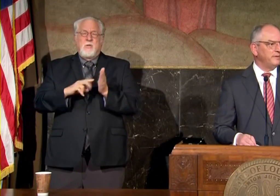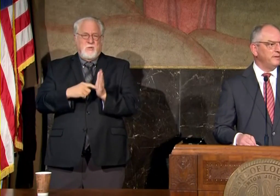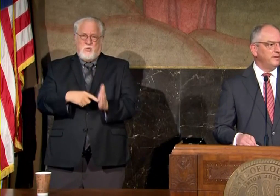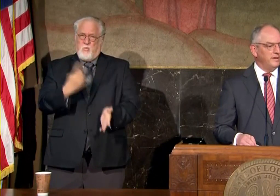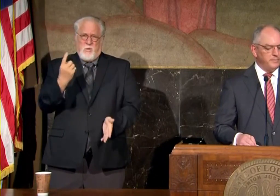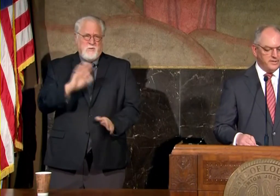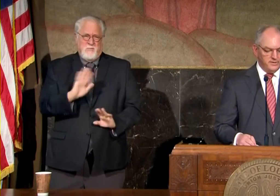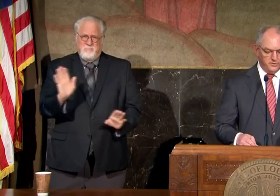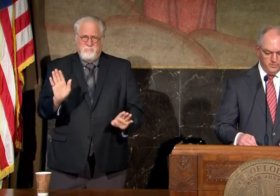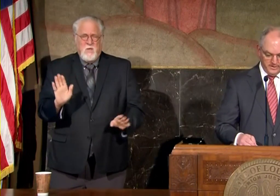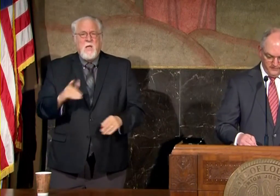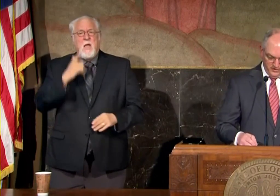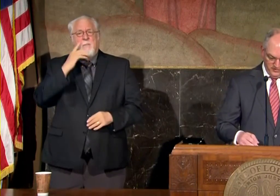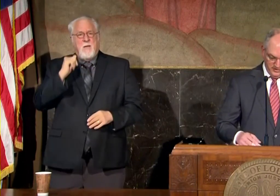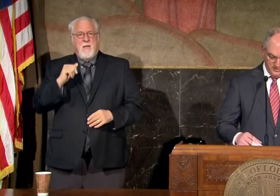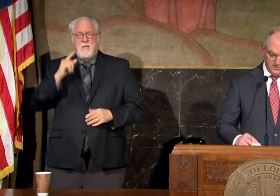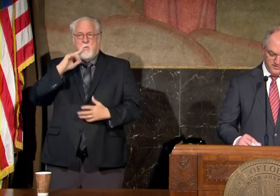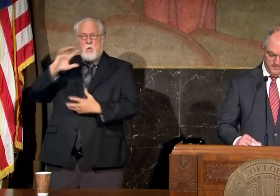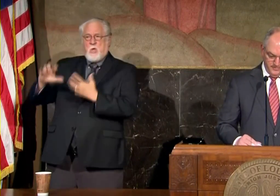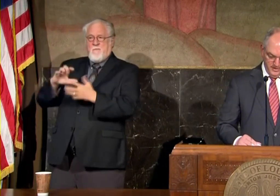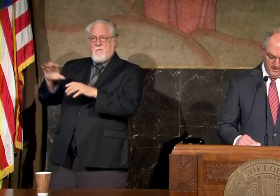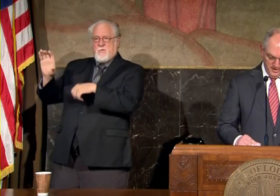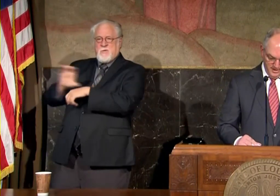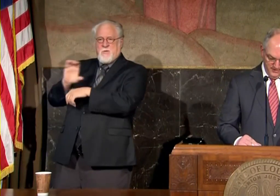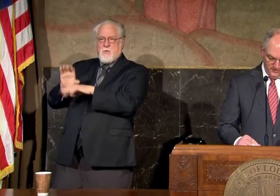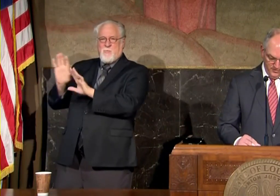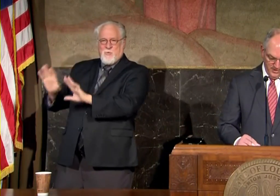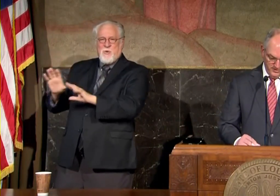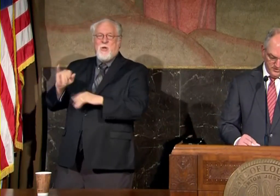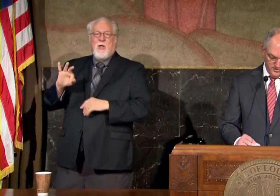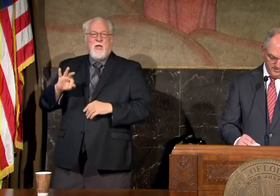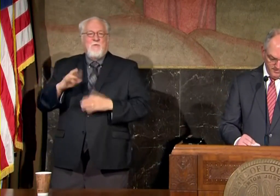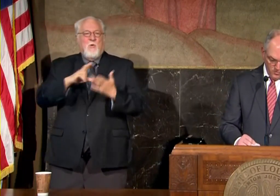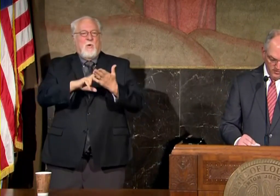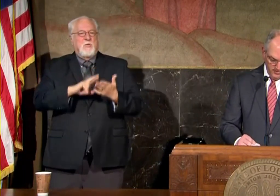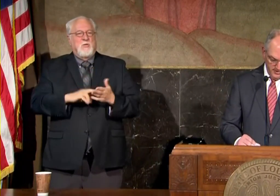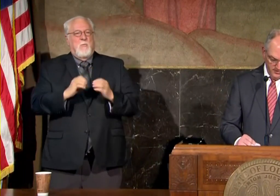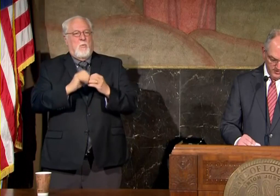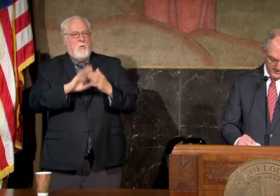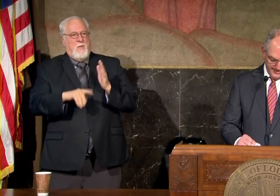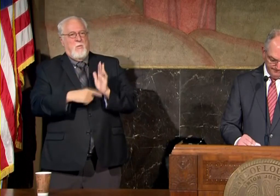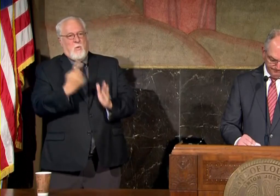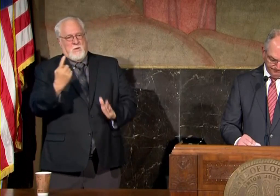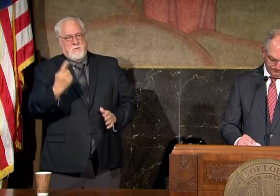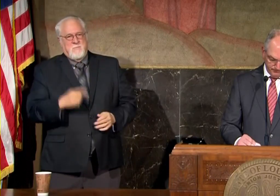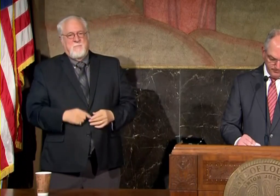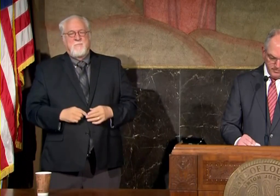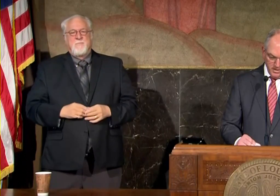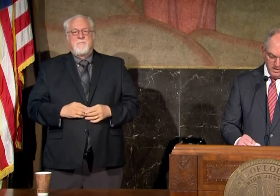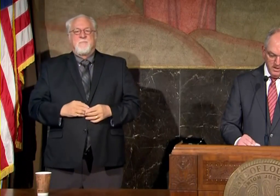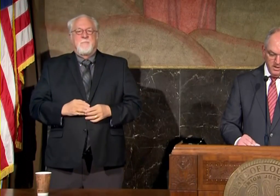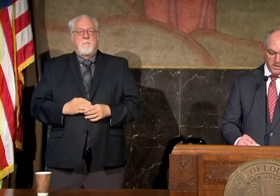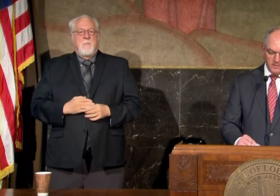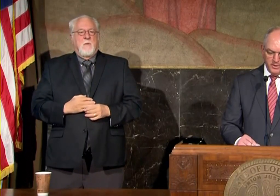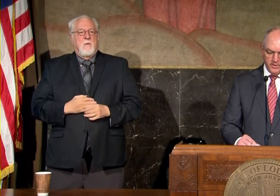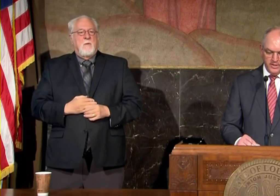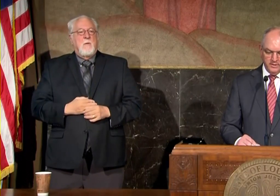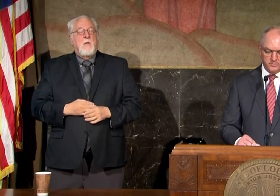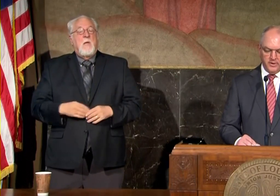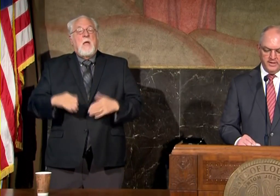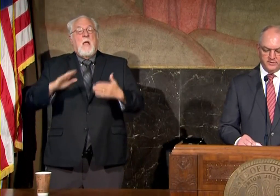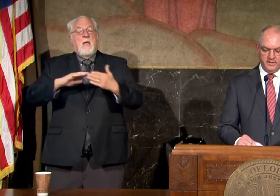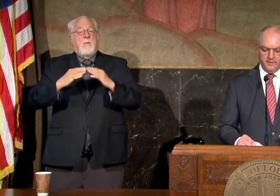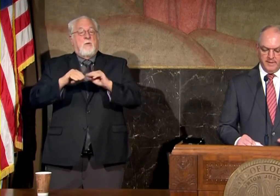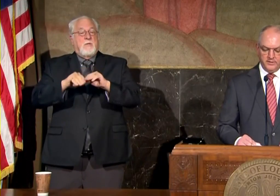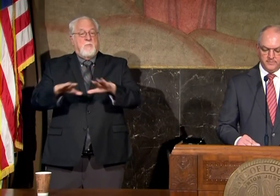because you'll be confusing the system if you register more than one time community